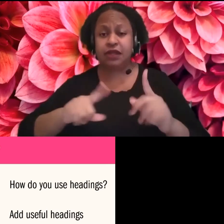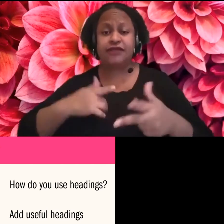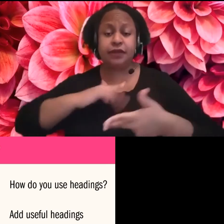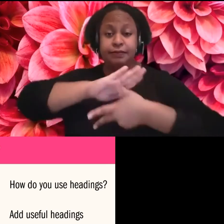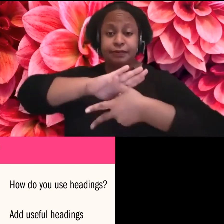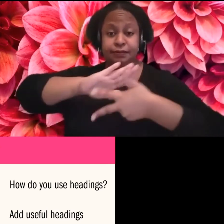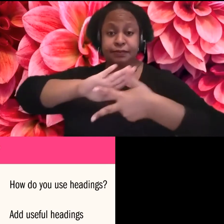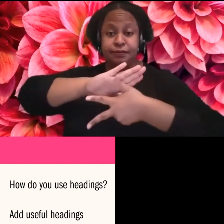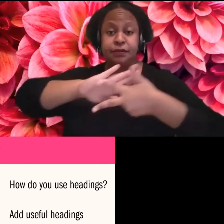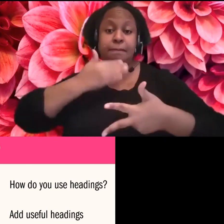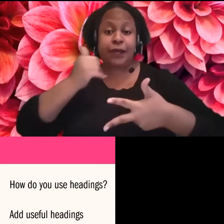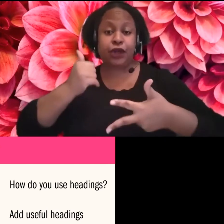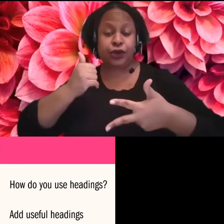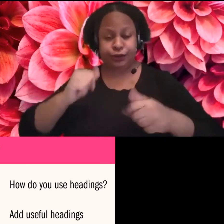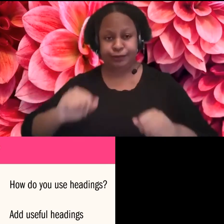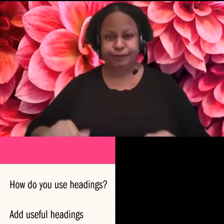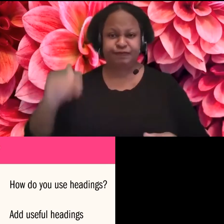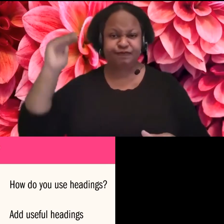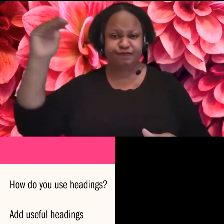Um,